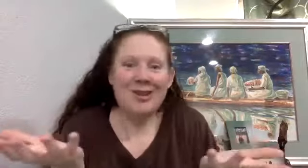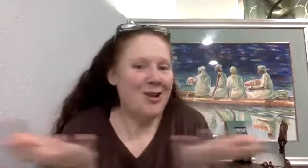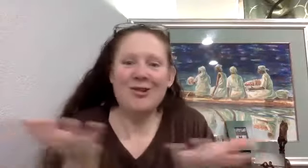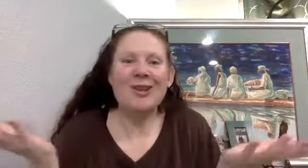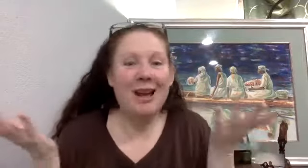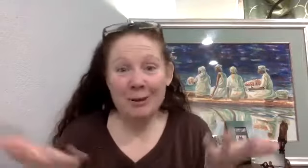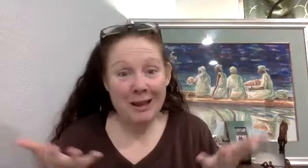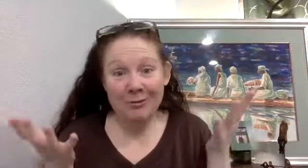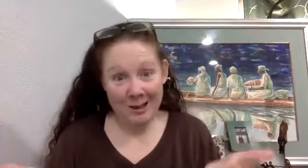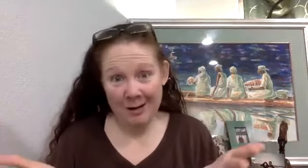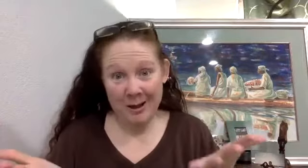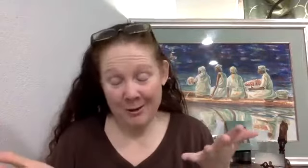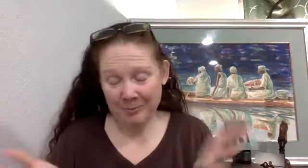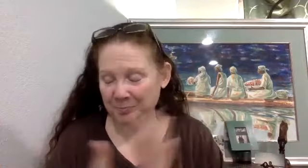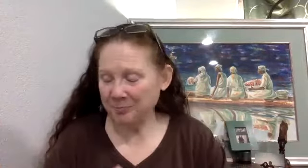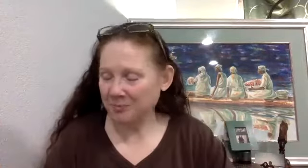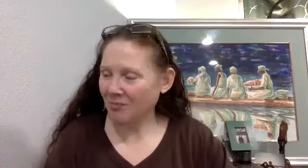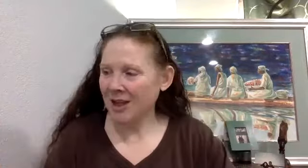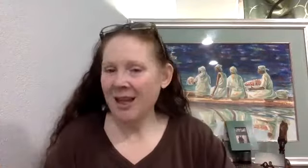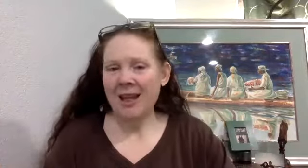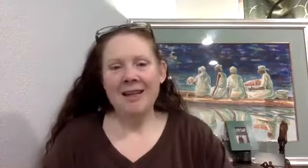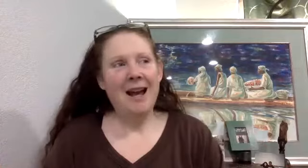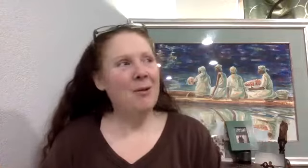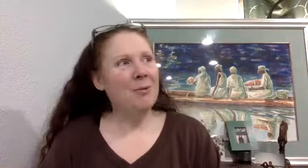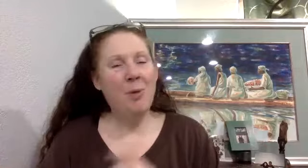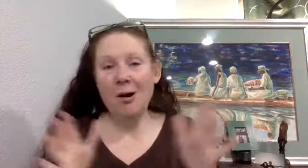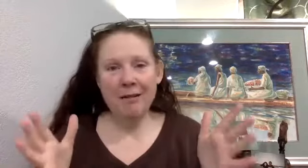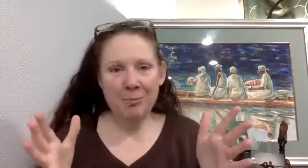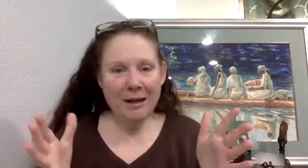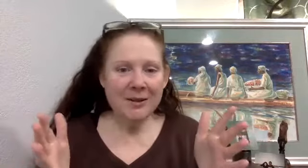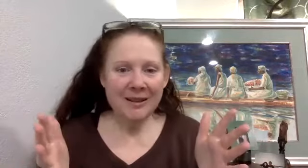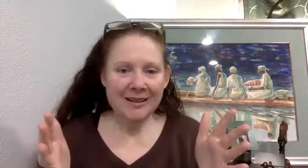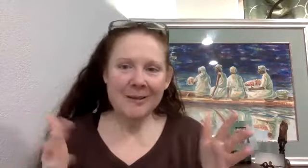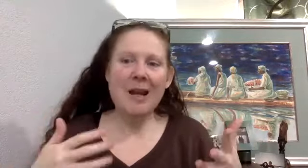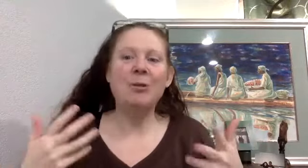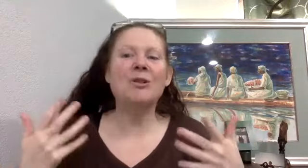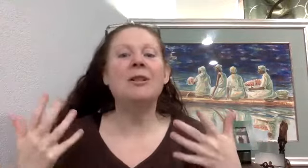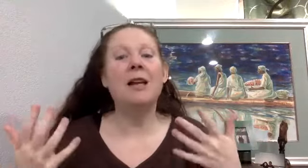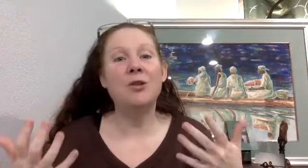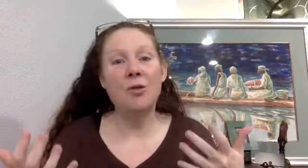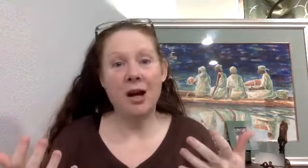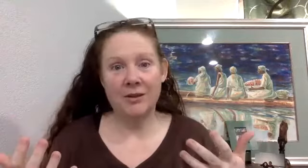strangers can have a lovely time together. Now, Paul Carrick-Brenson established a lot of trust.